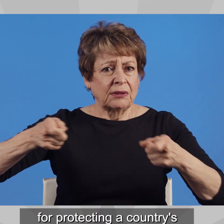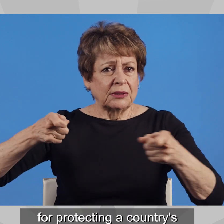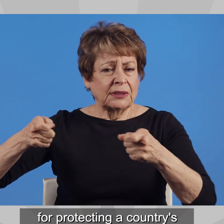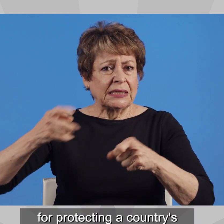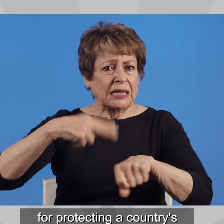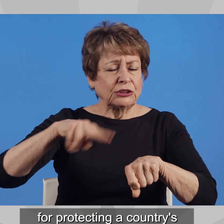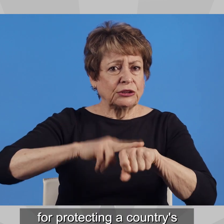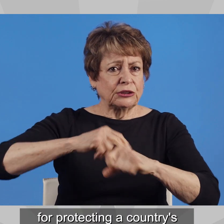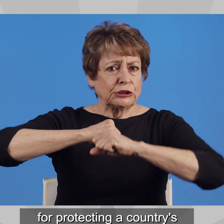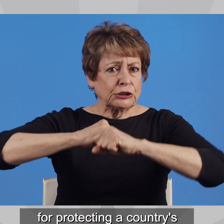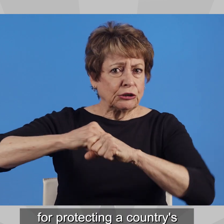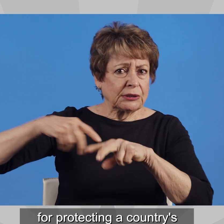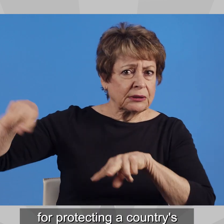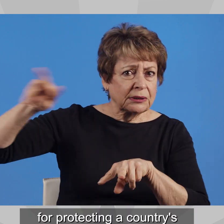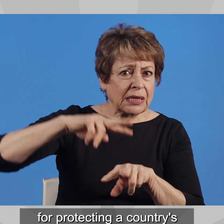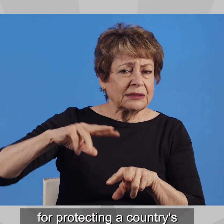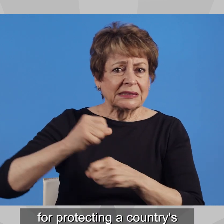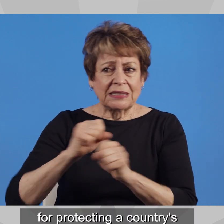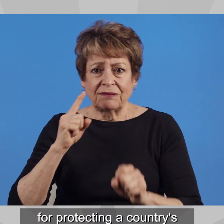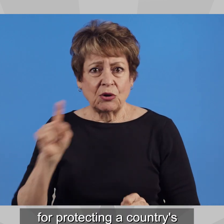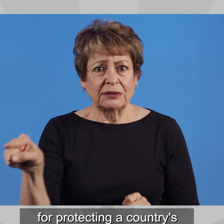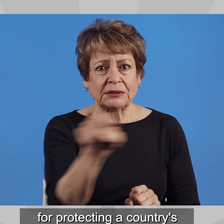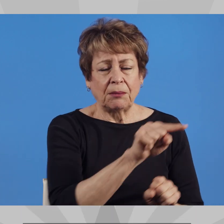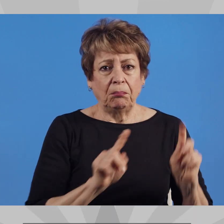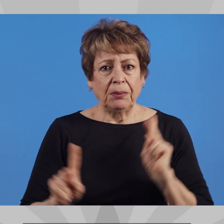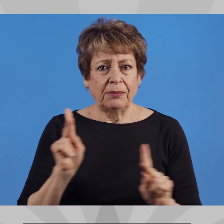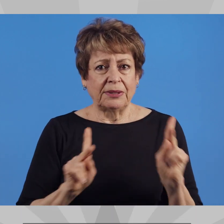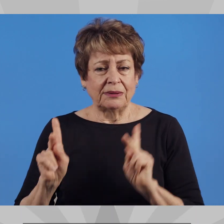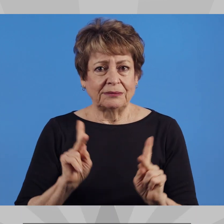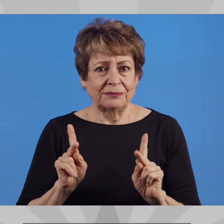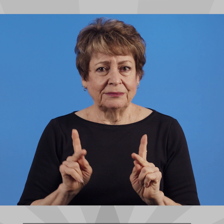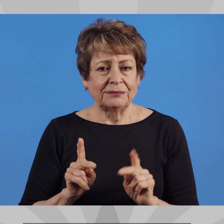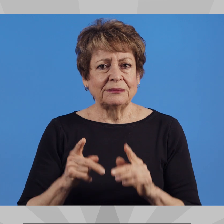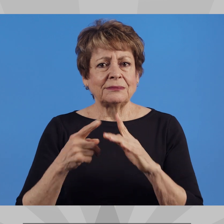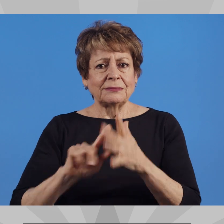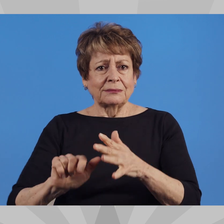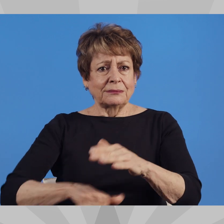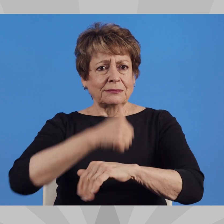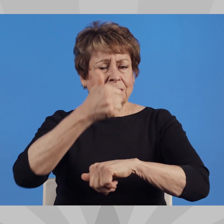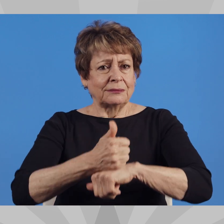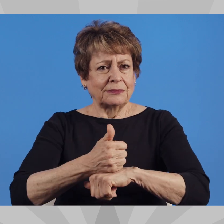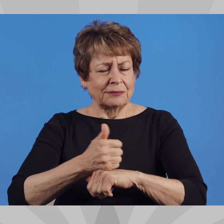CRUCIAL FOR PROTECTING A COUNTRY'S SOVEREIGNTY, NATIONAL SECURITY, AND THE SAFETY OF ITS CITIZENS.